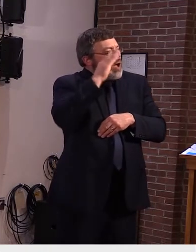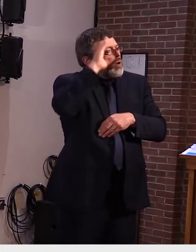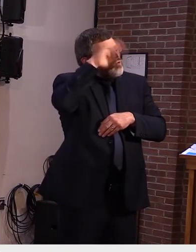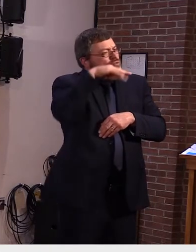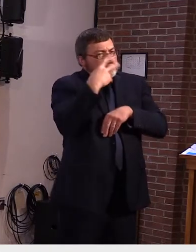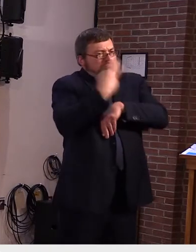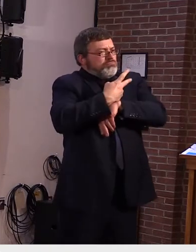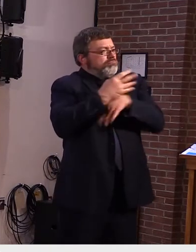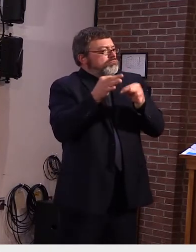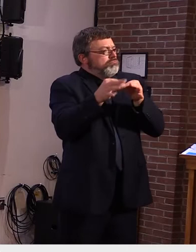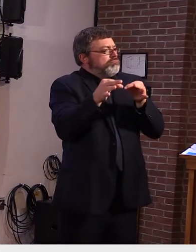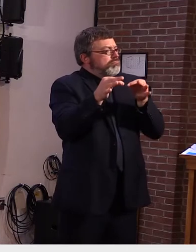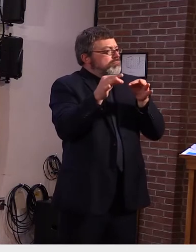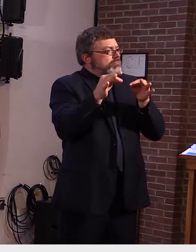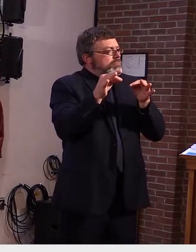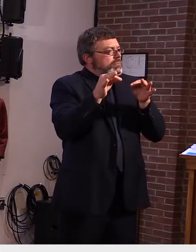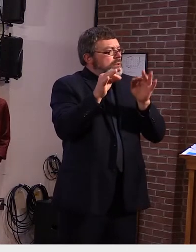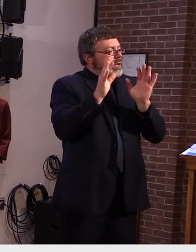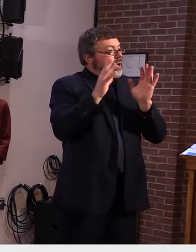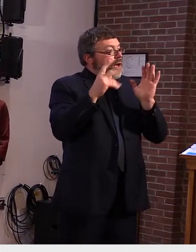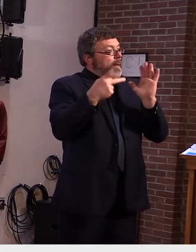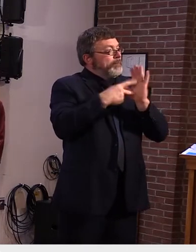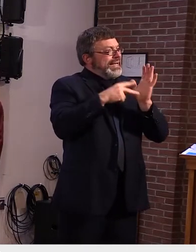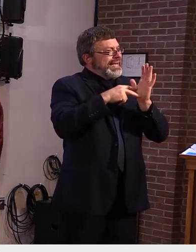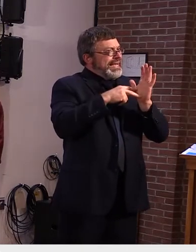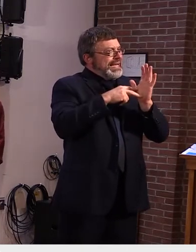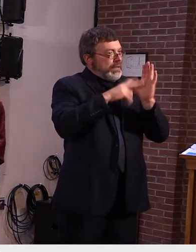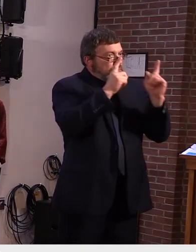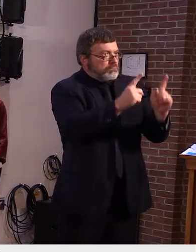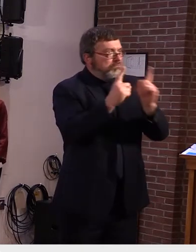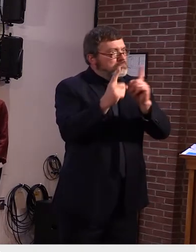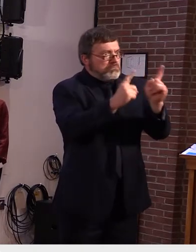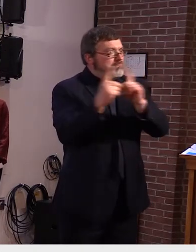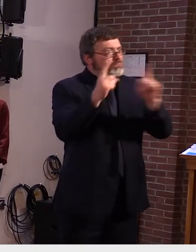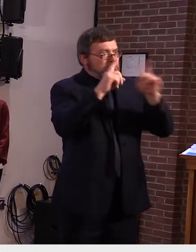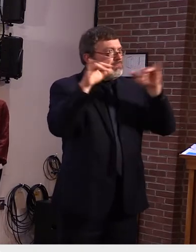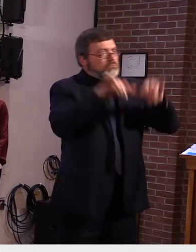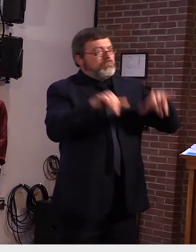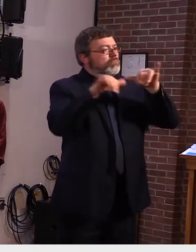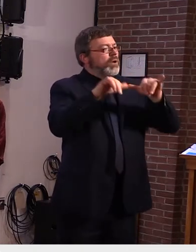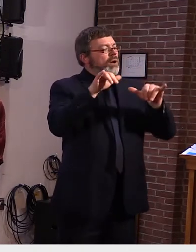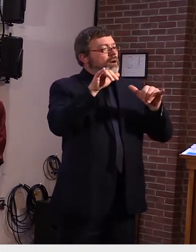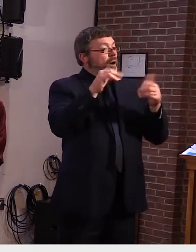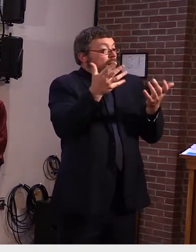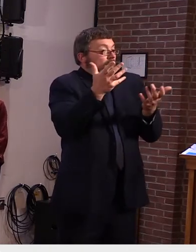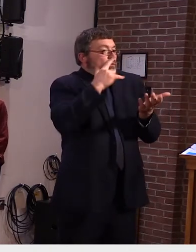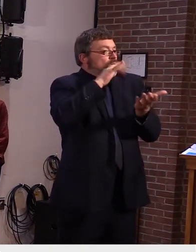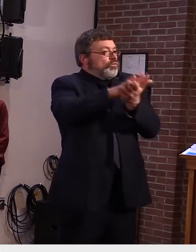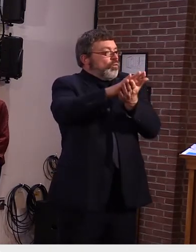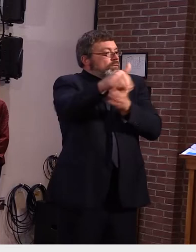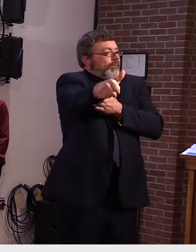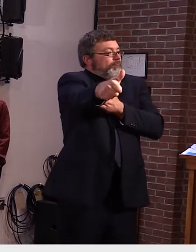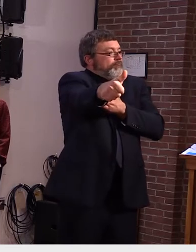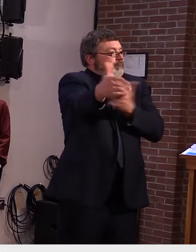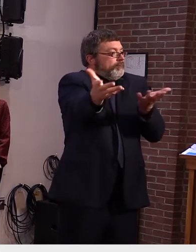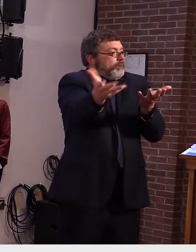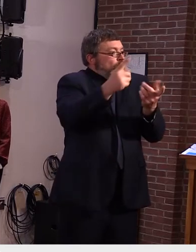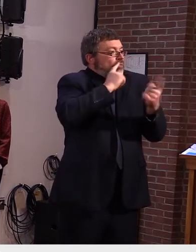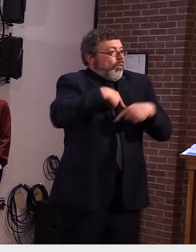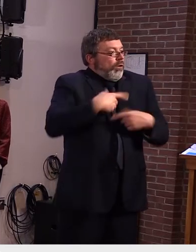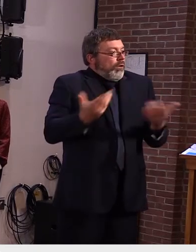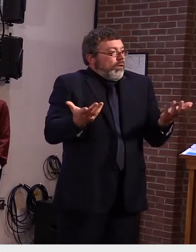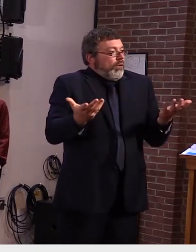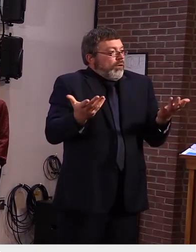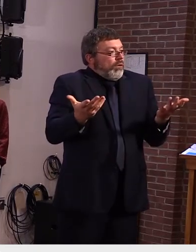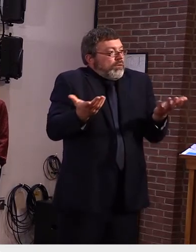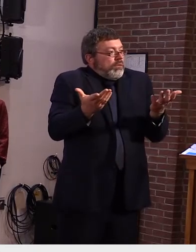you know snapshot of what we've got going on it's meant more to um you know fully disclose the number of cases